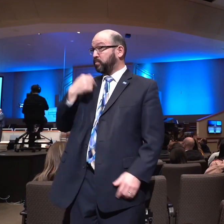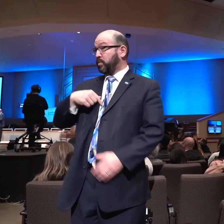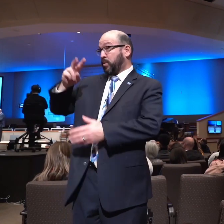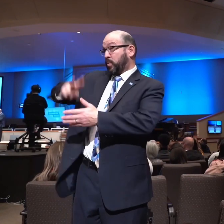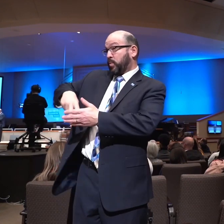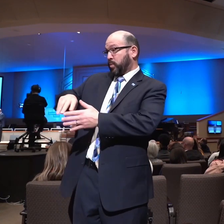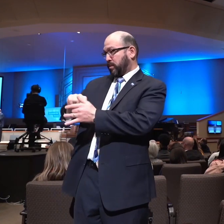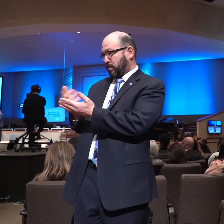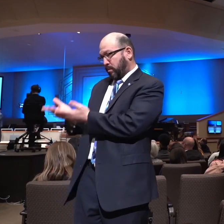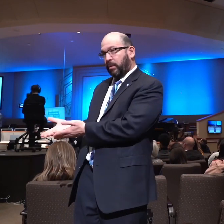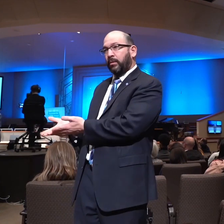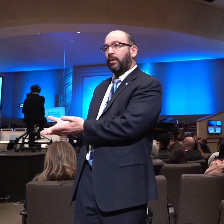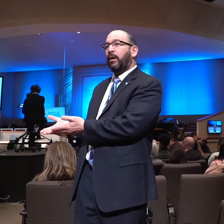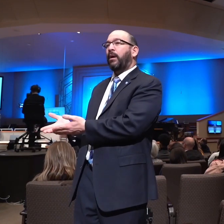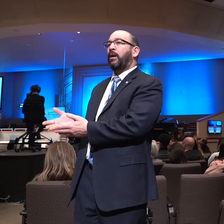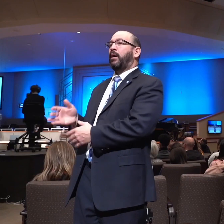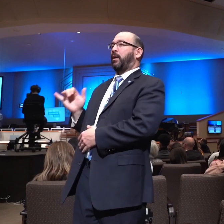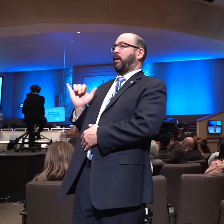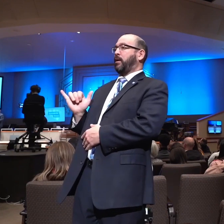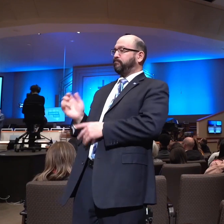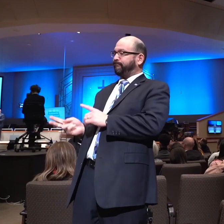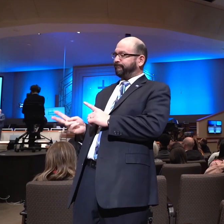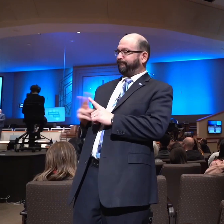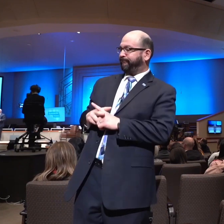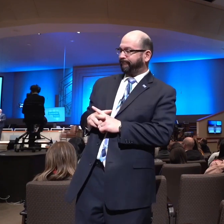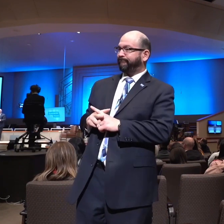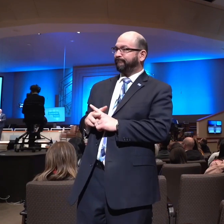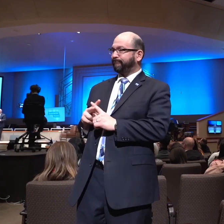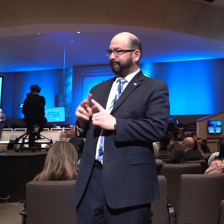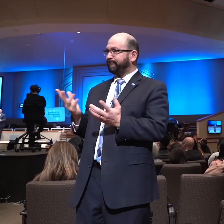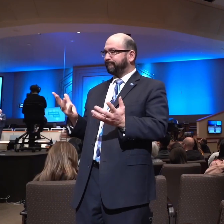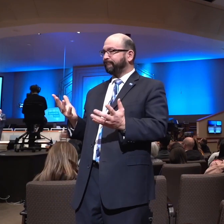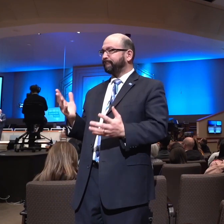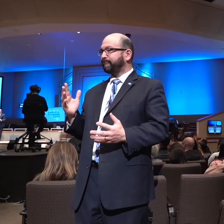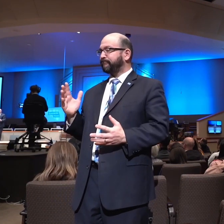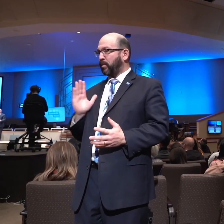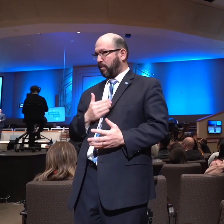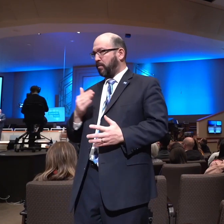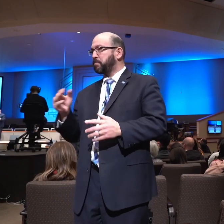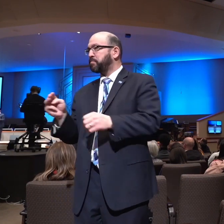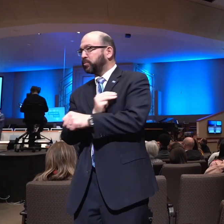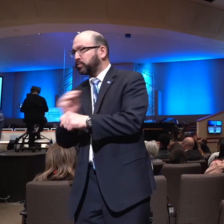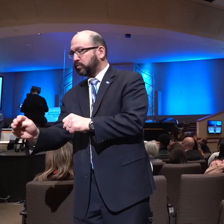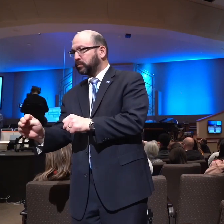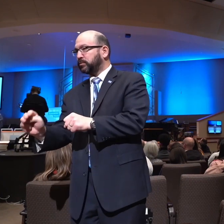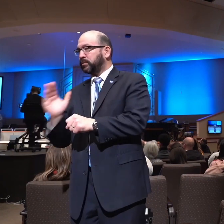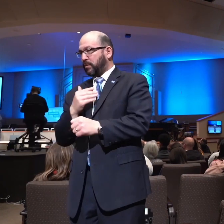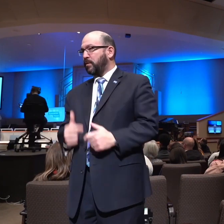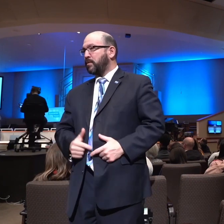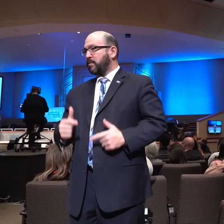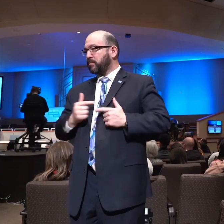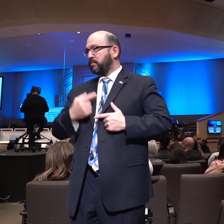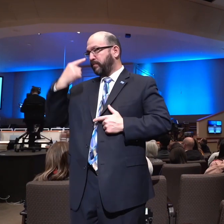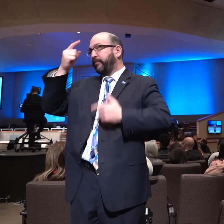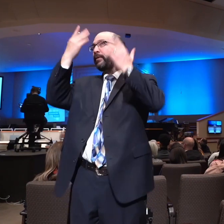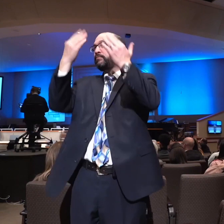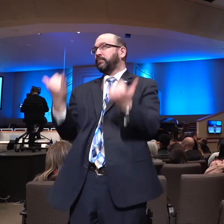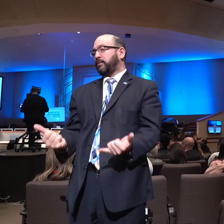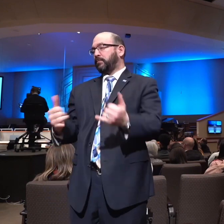it gives us some insight into what is necessary in the ministry and the work of the Lord Jesus Christ. And